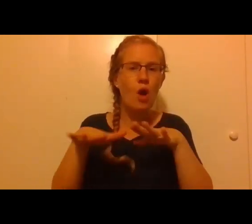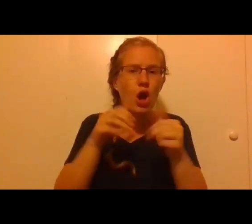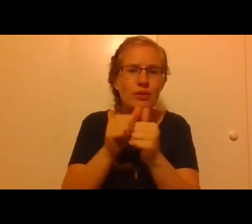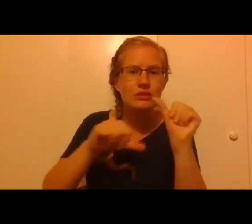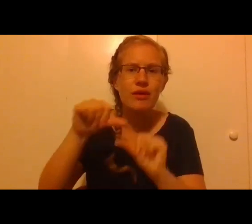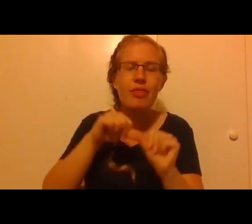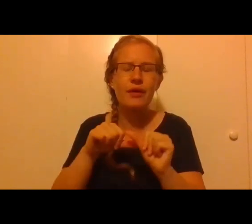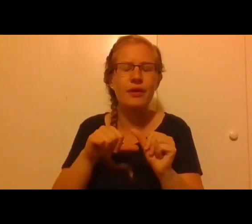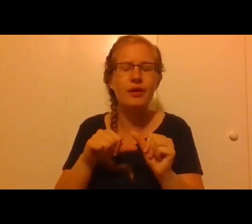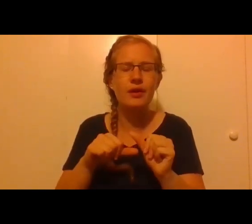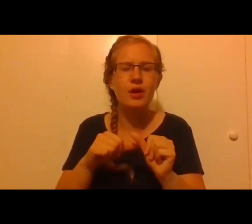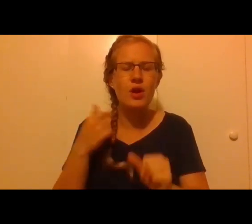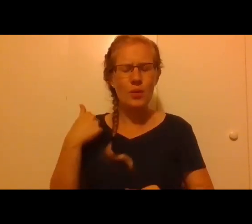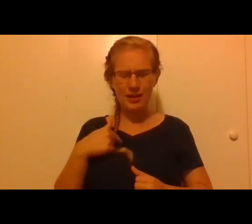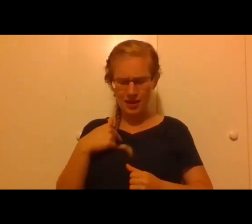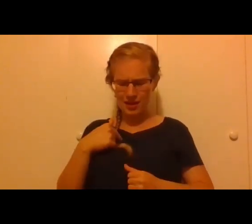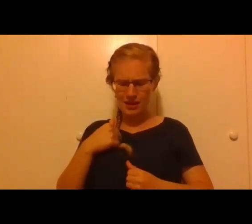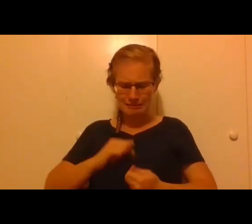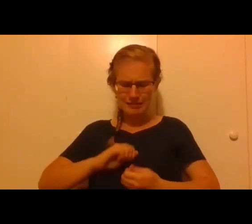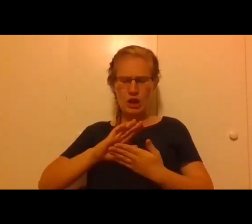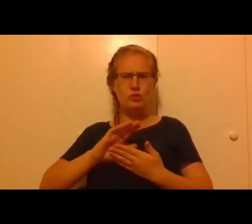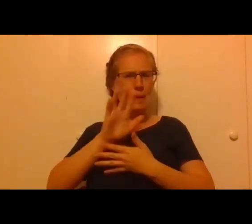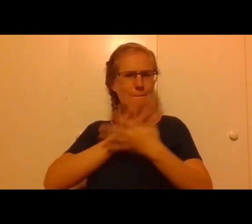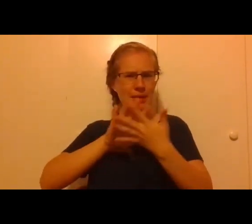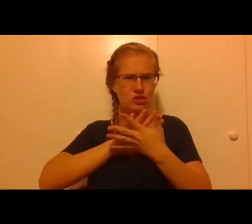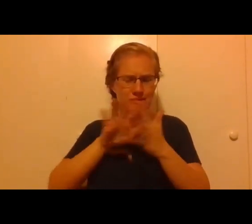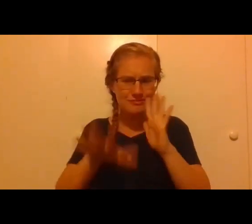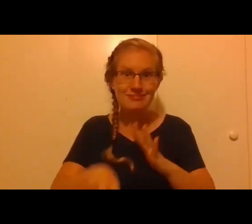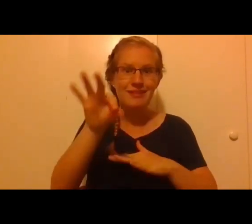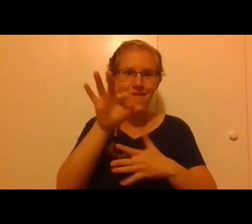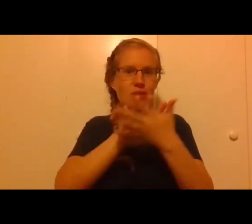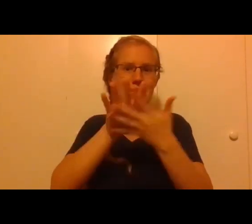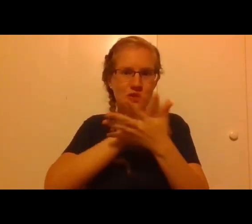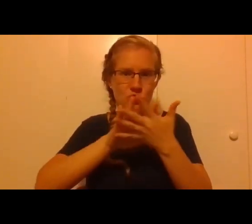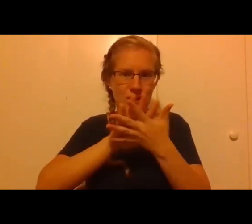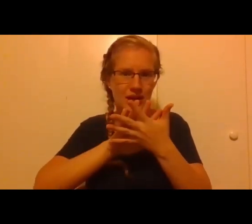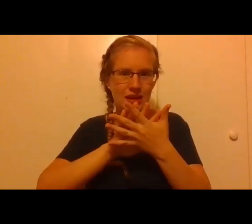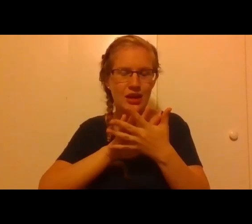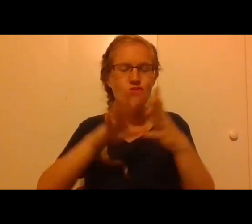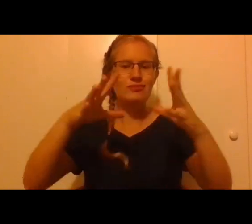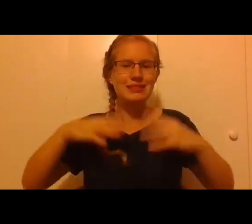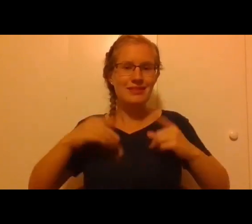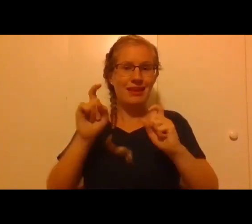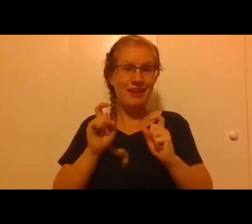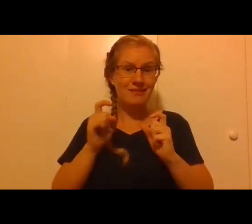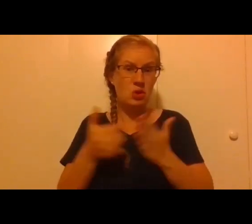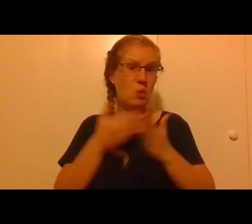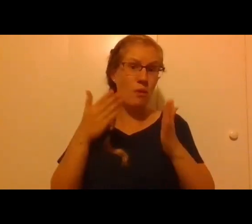something, we discover something, we encounter the mystery, we discover the mystery, and we're able to receive the gift in a new way.